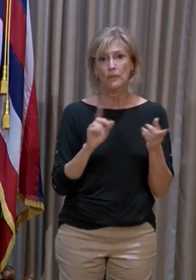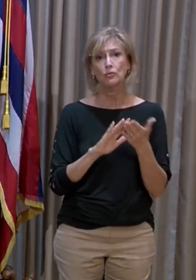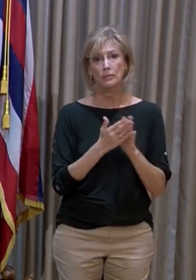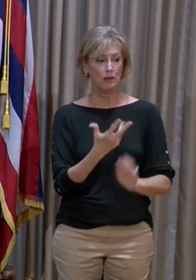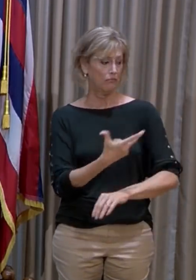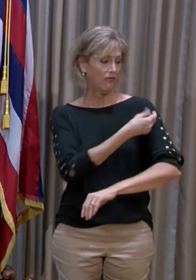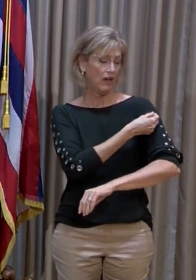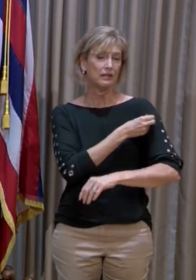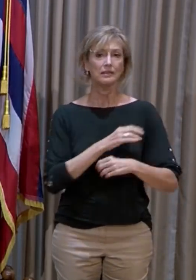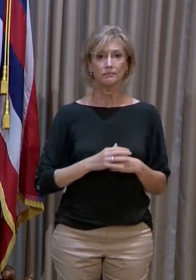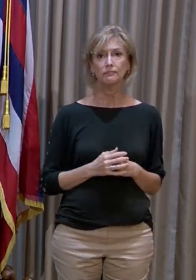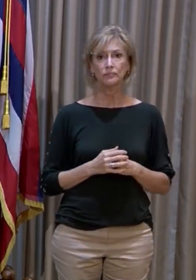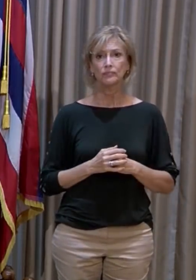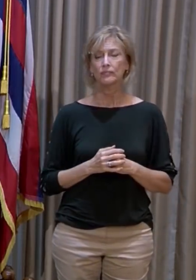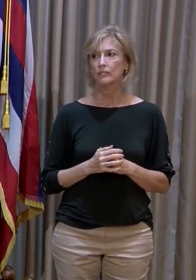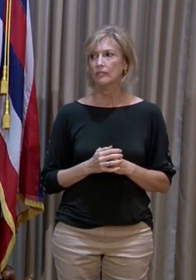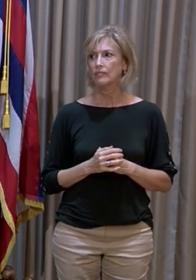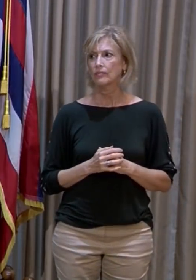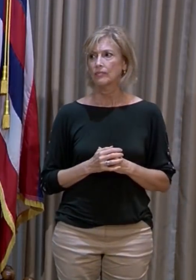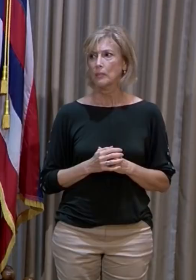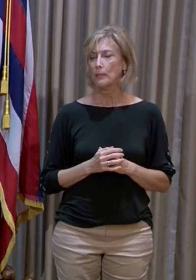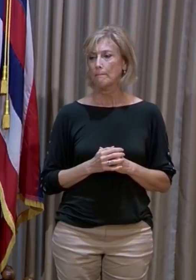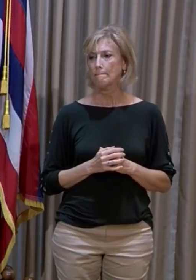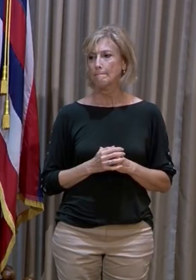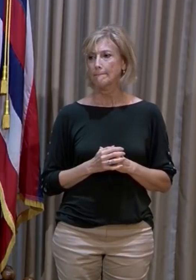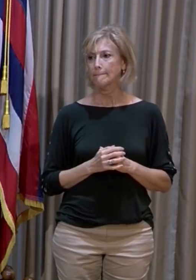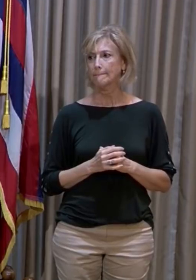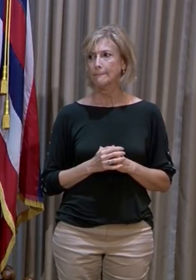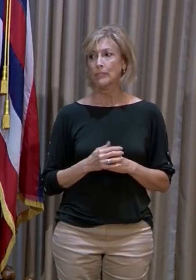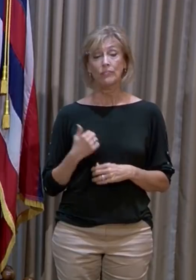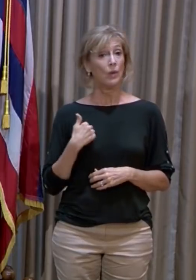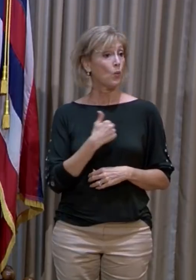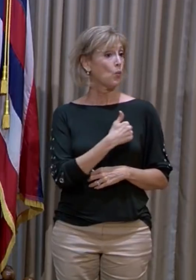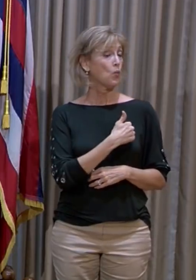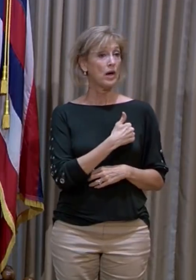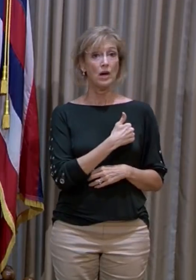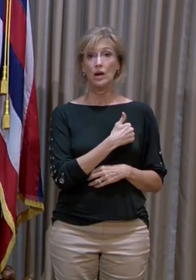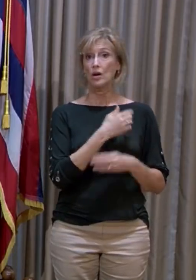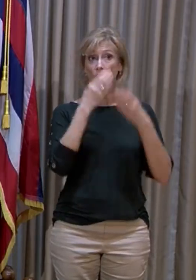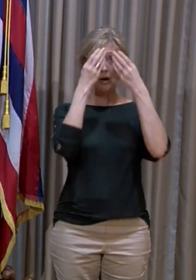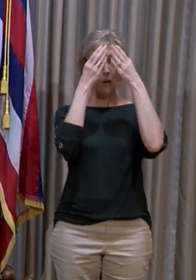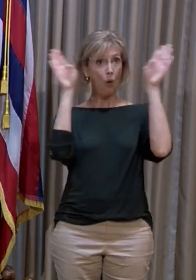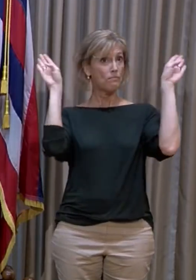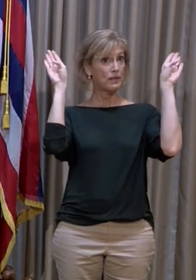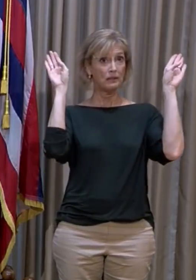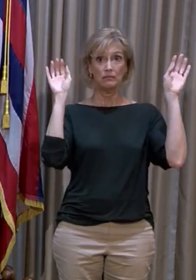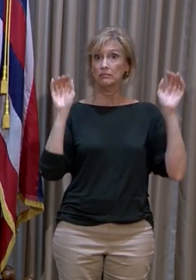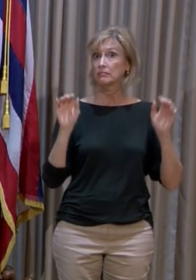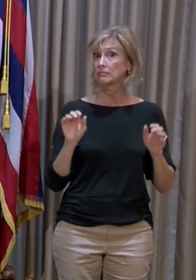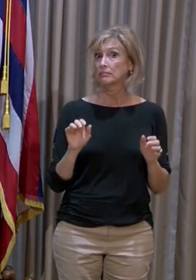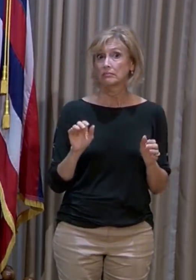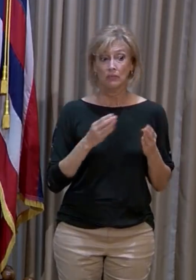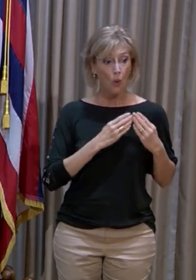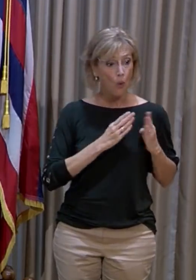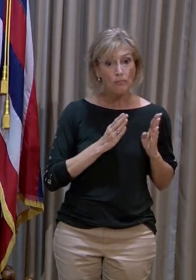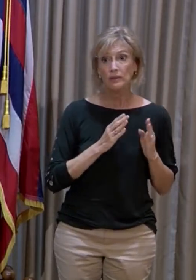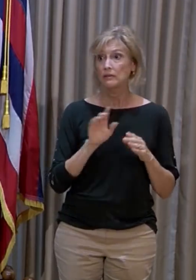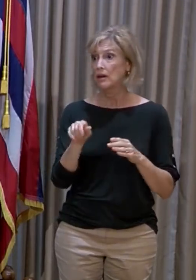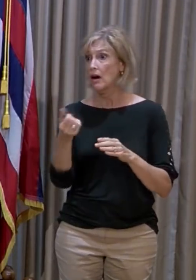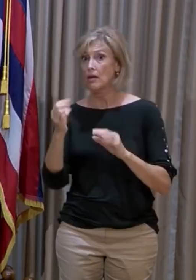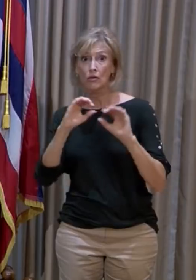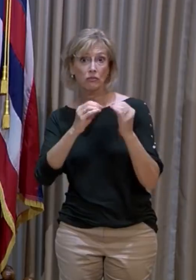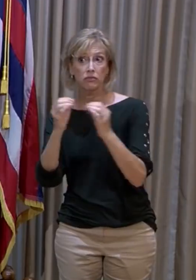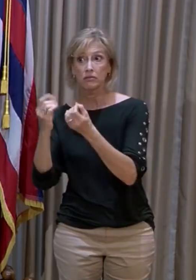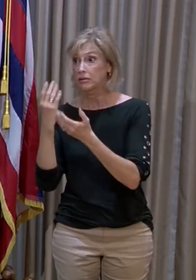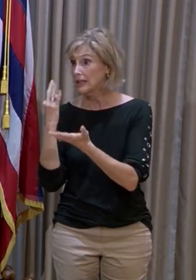vaccinated. And certainly we are open to any other organization that